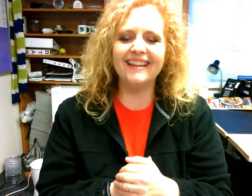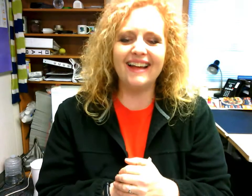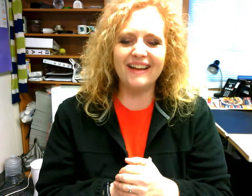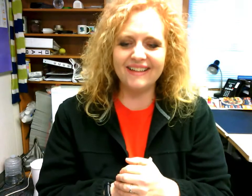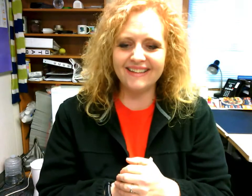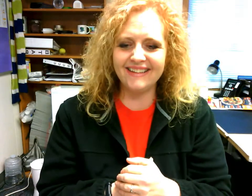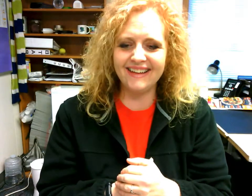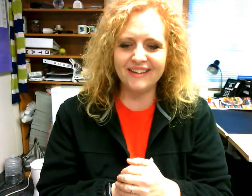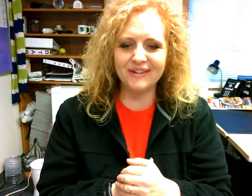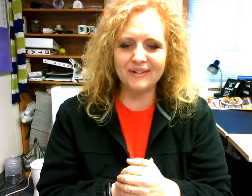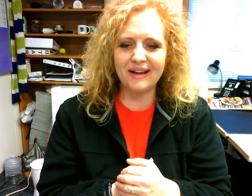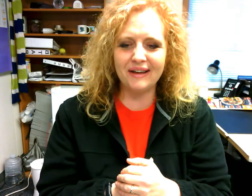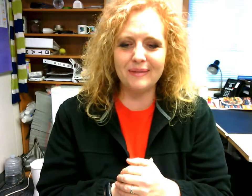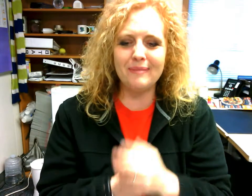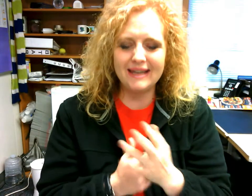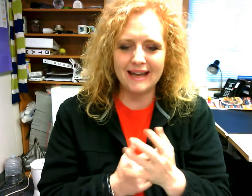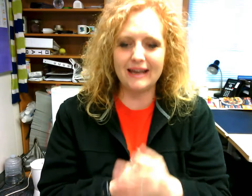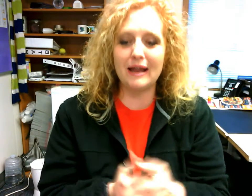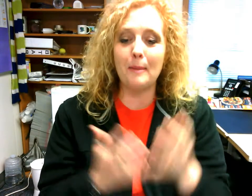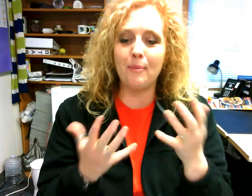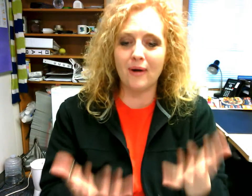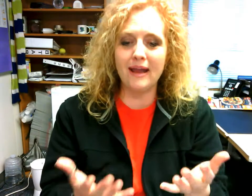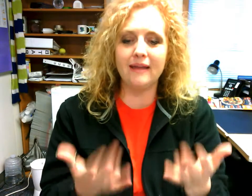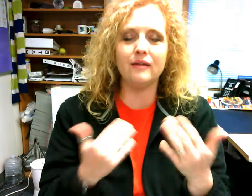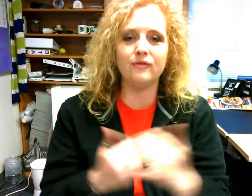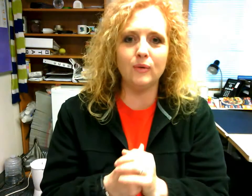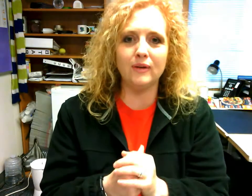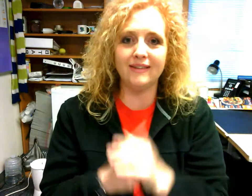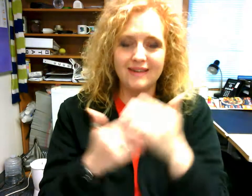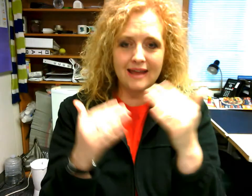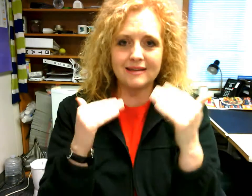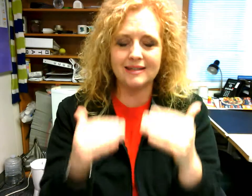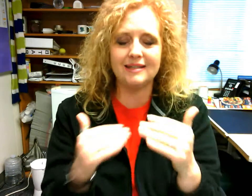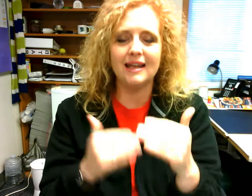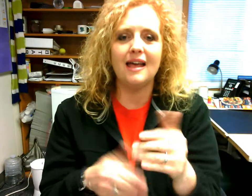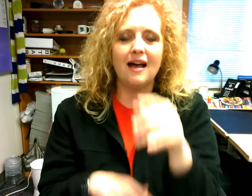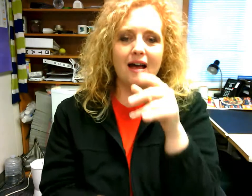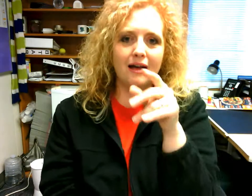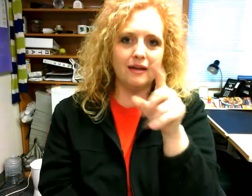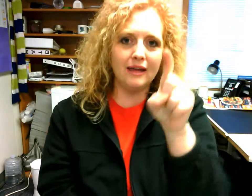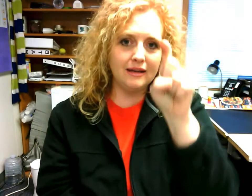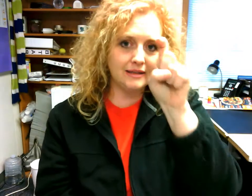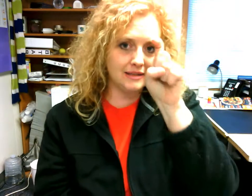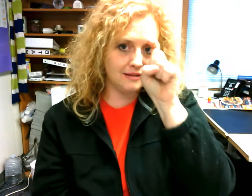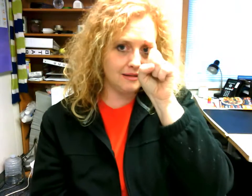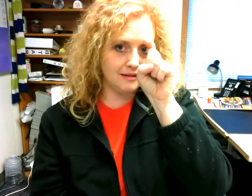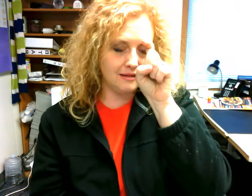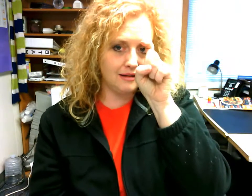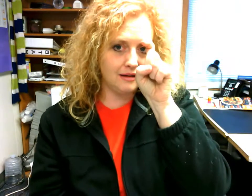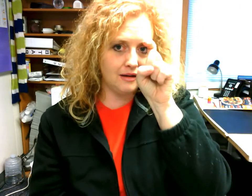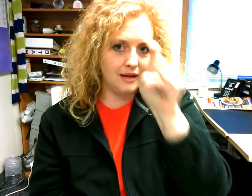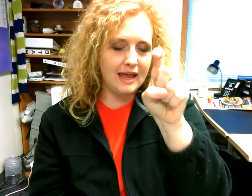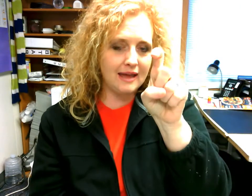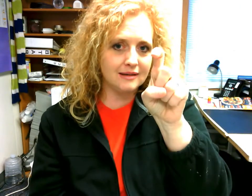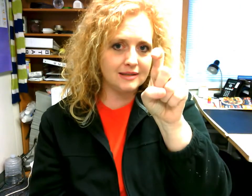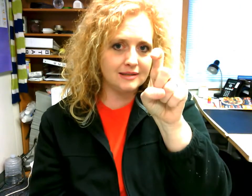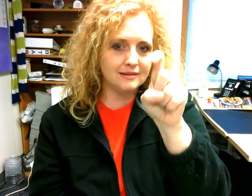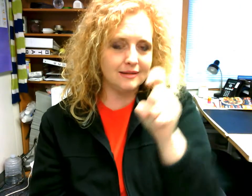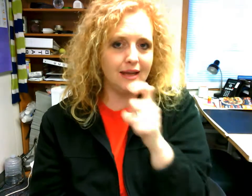uh let's see here uh midnight a prank and fool is next uh and it's an x and